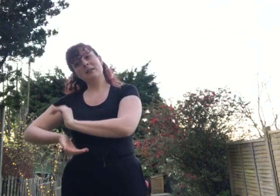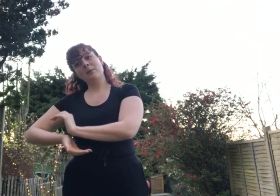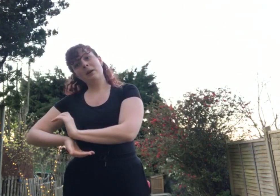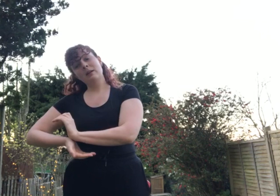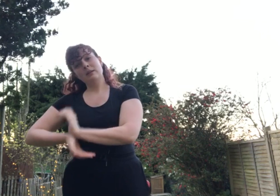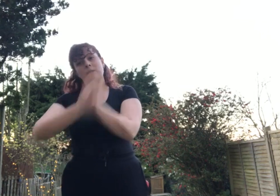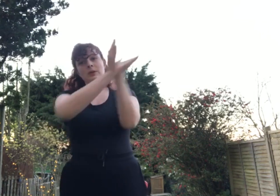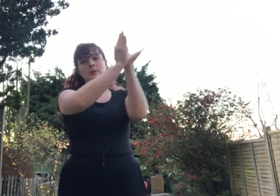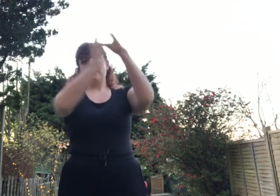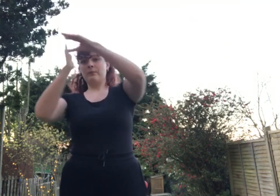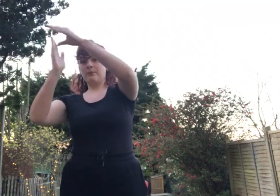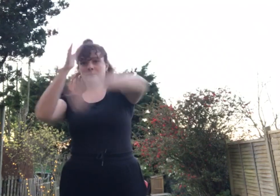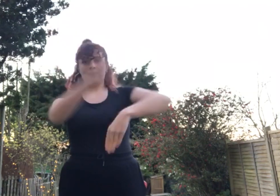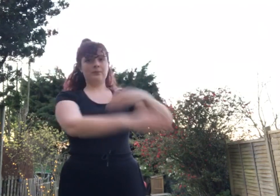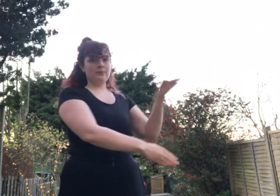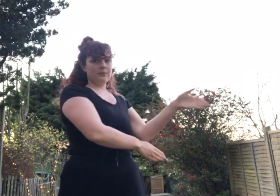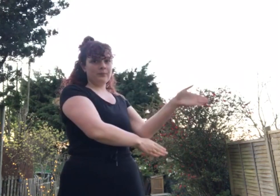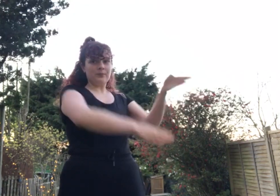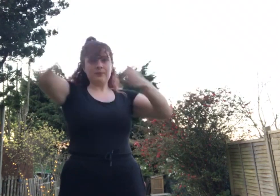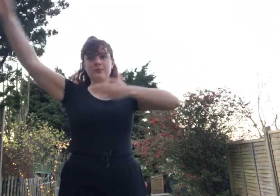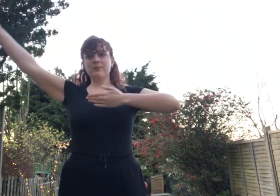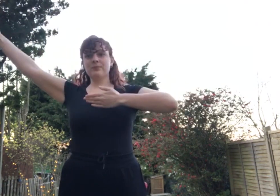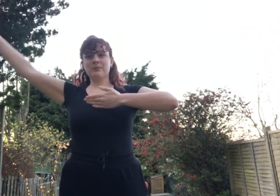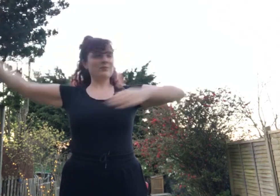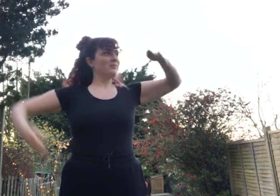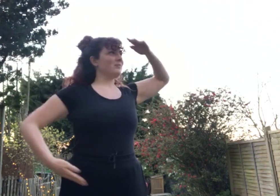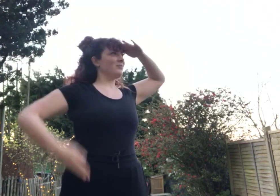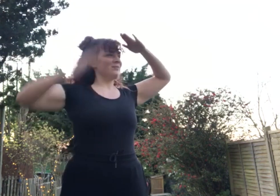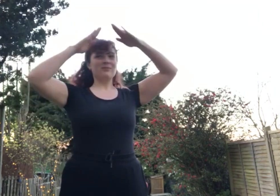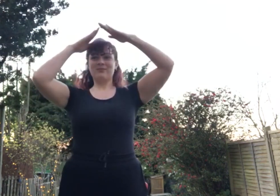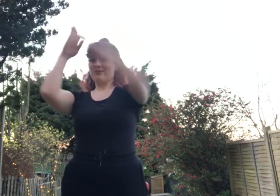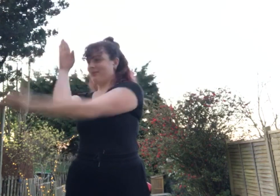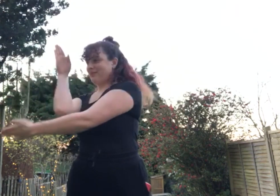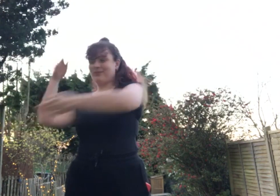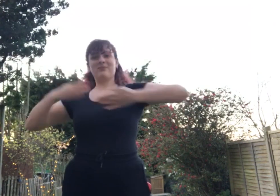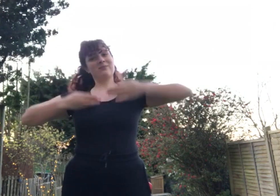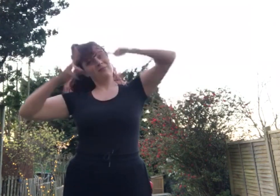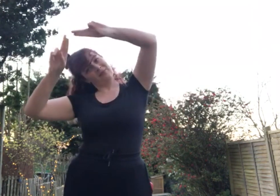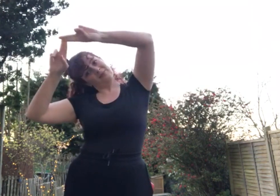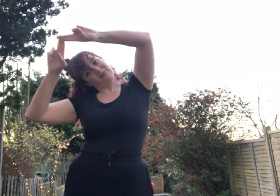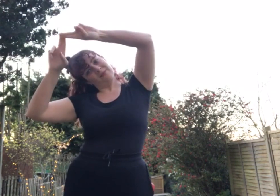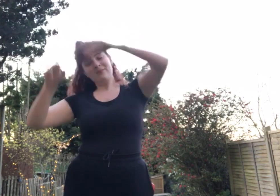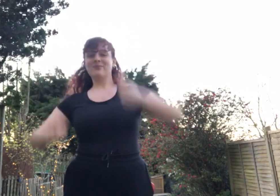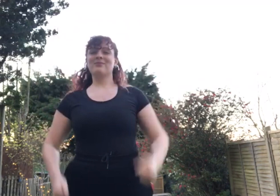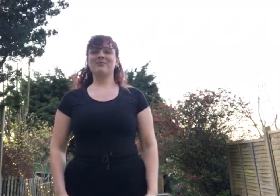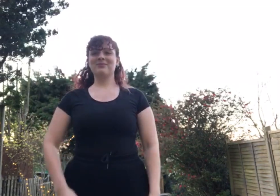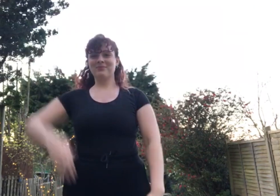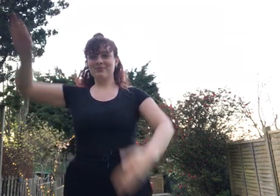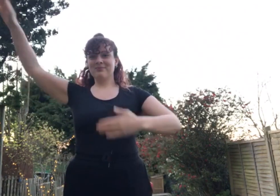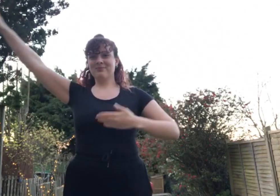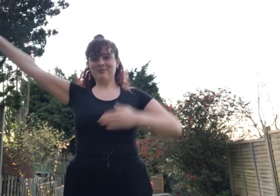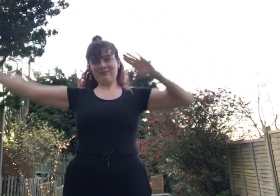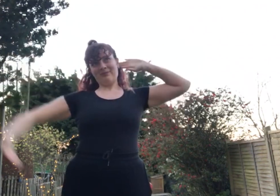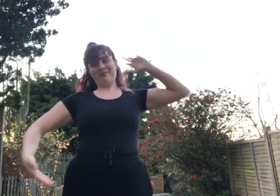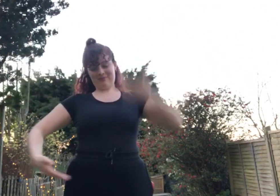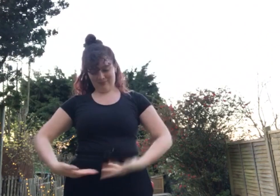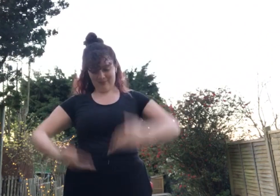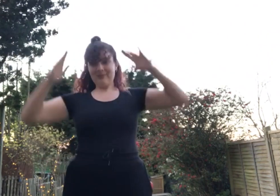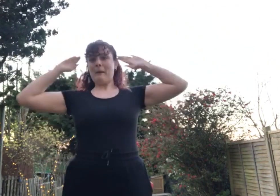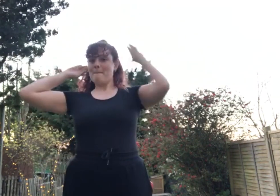Slower. U, P, E, R. C, A, L, I, L. R, A, G, I,